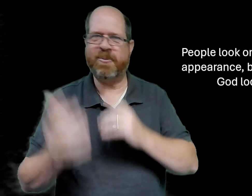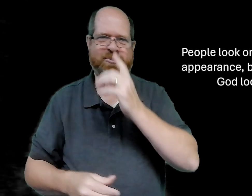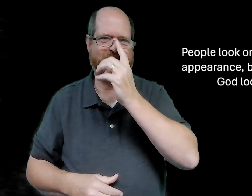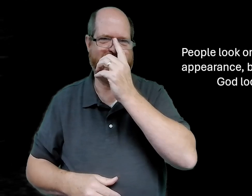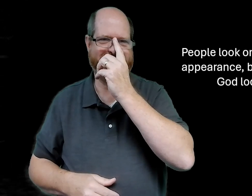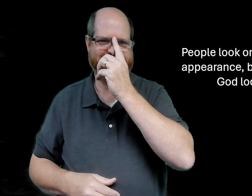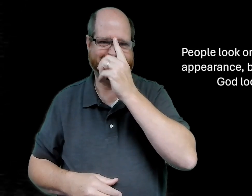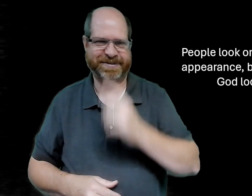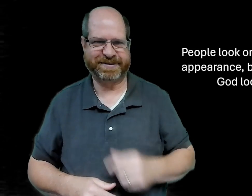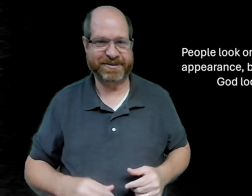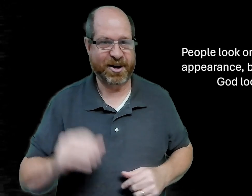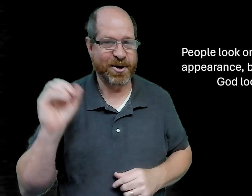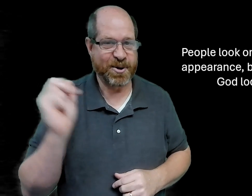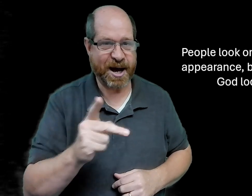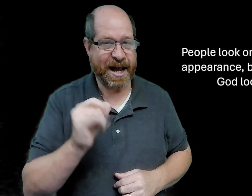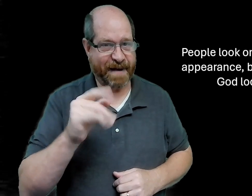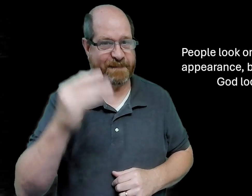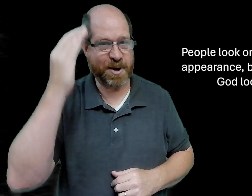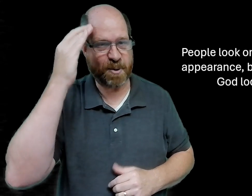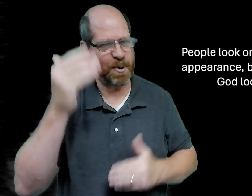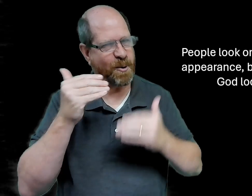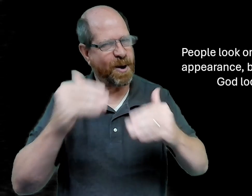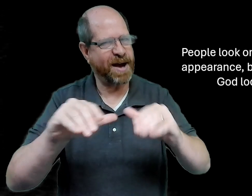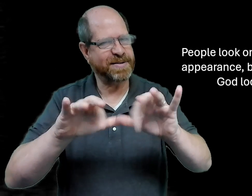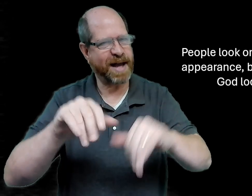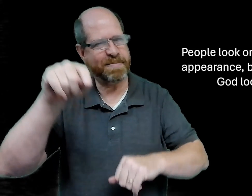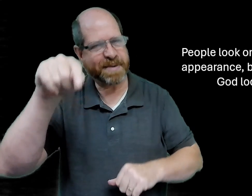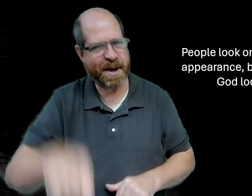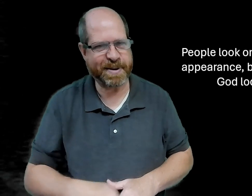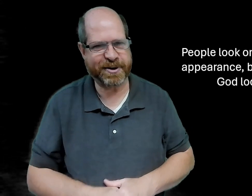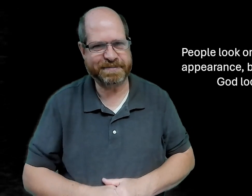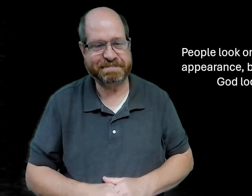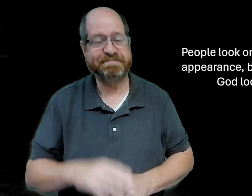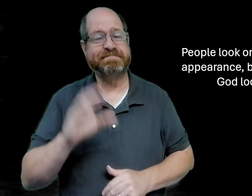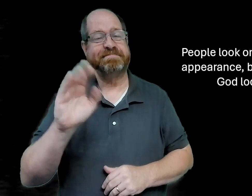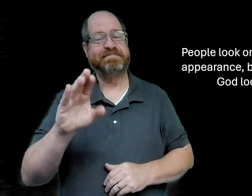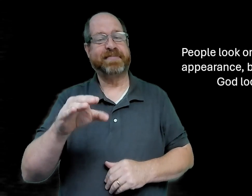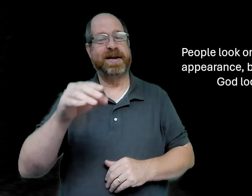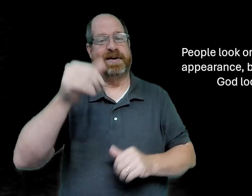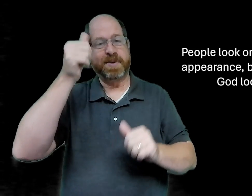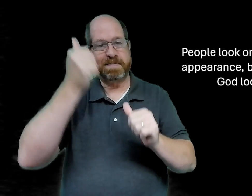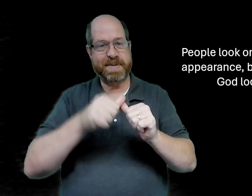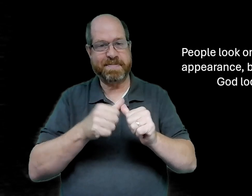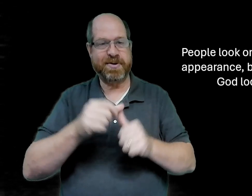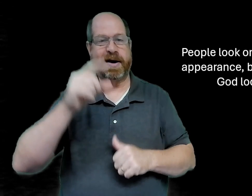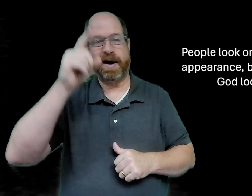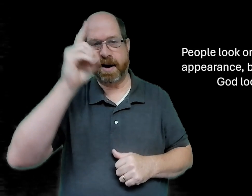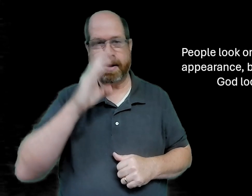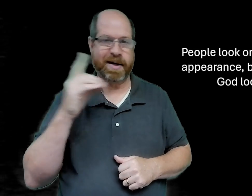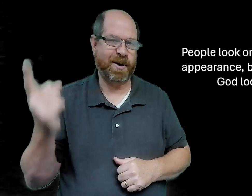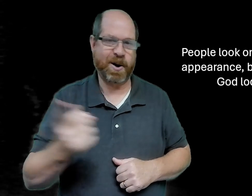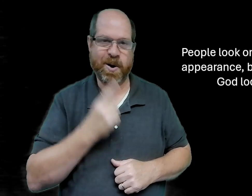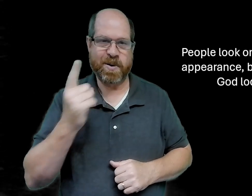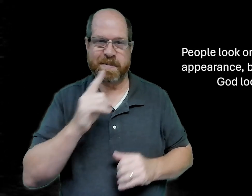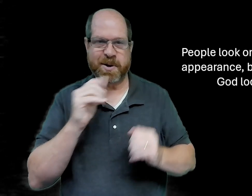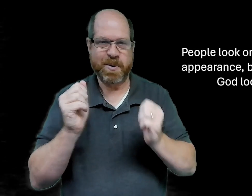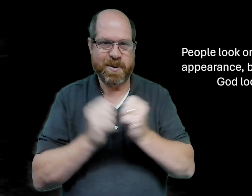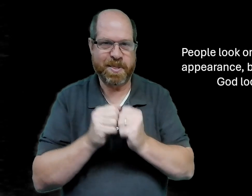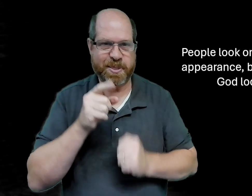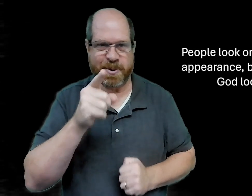maybe you know and if you do go ahead and type it in the comments below and remember god will always be with